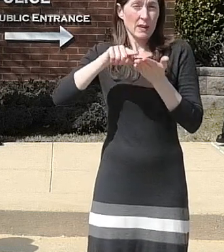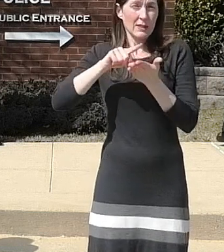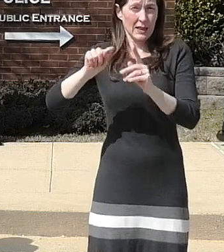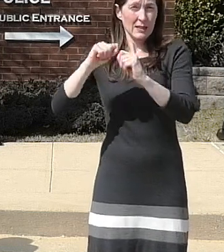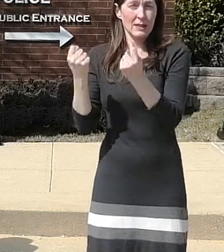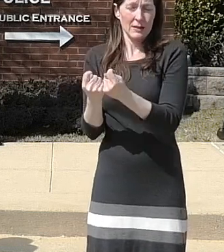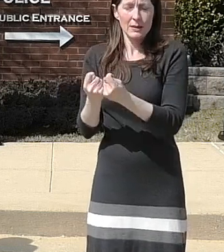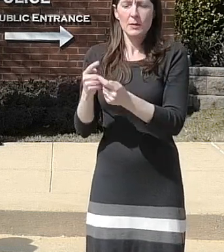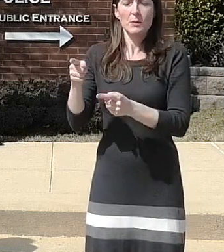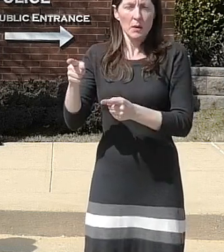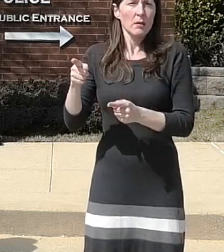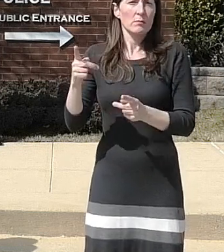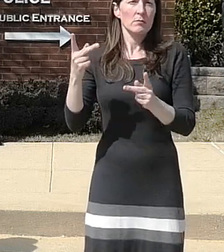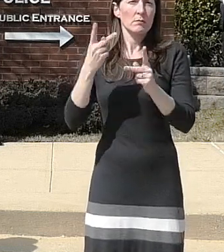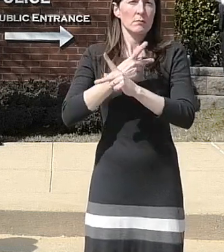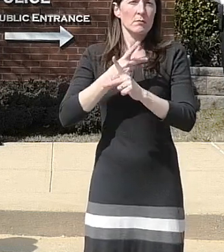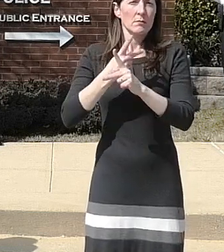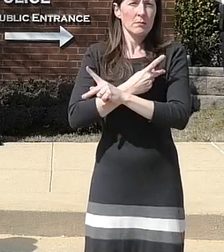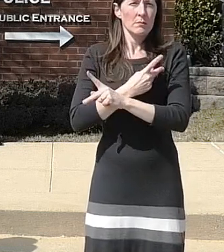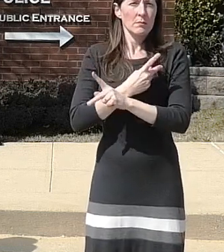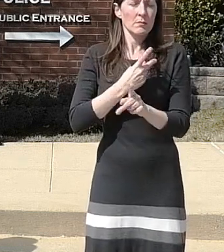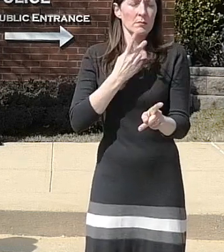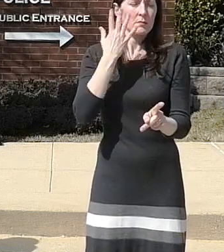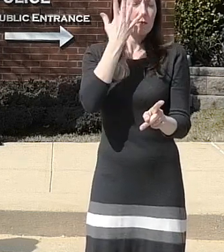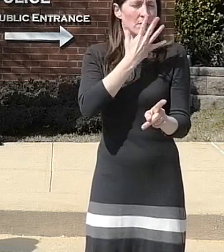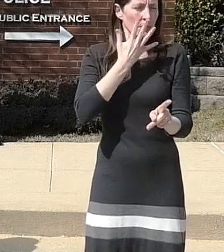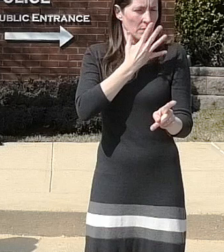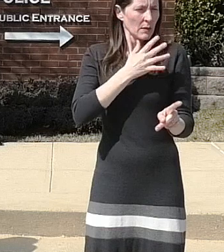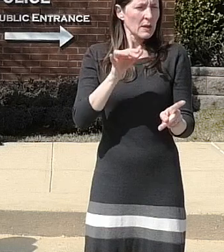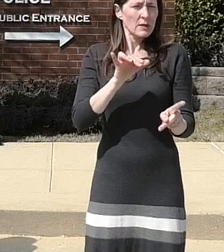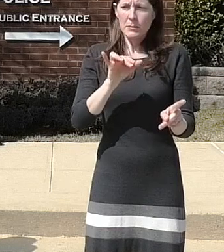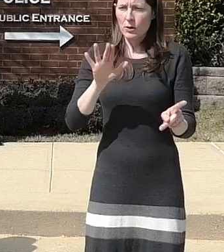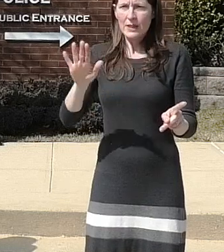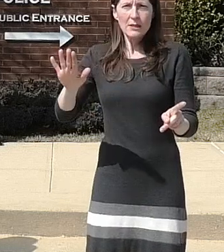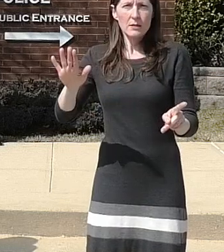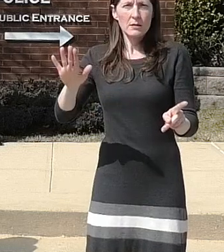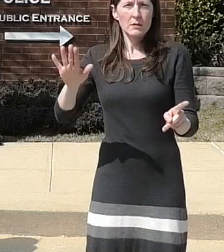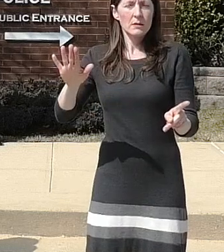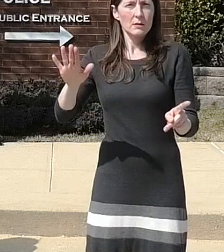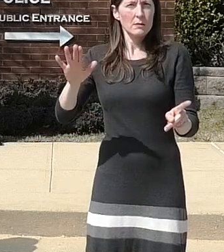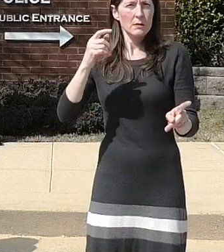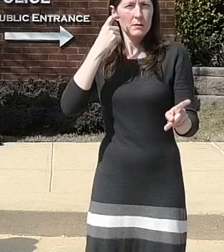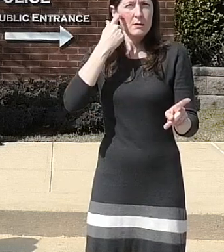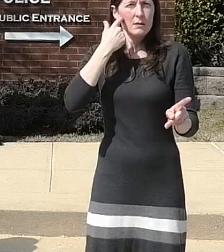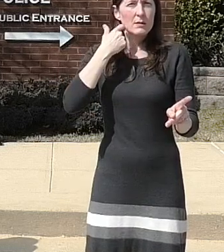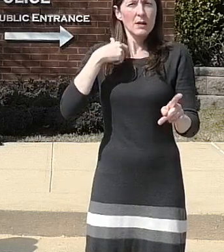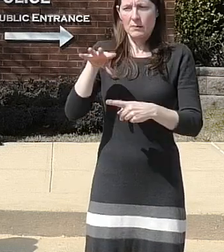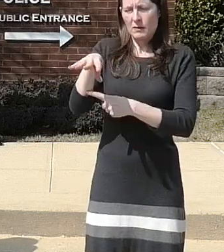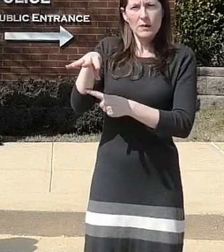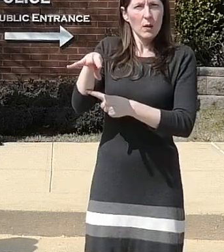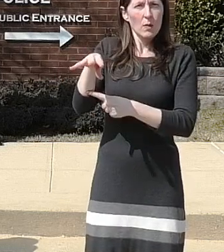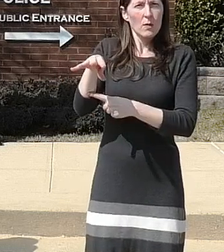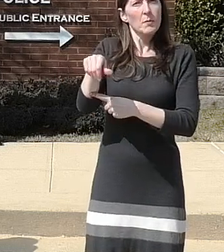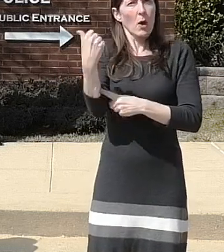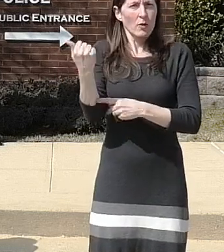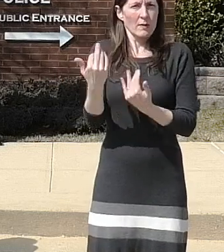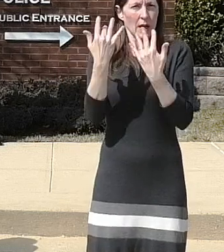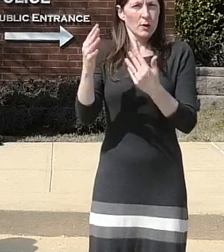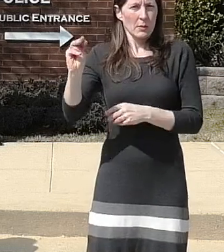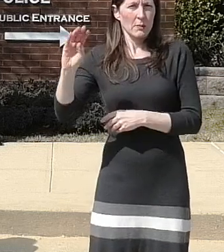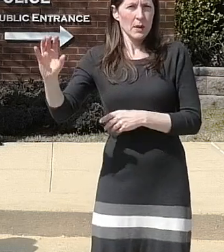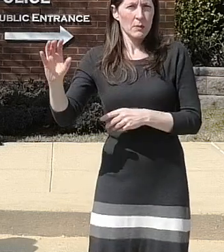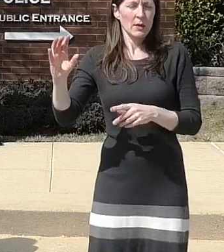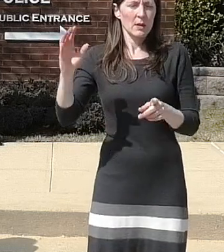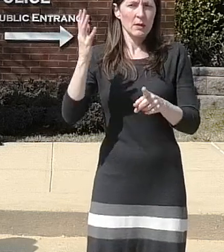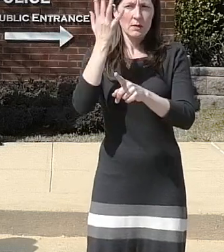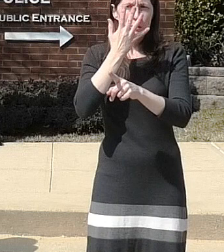this suspect looked strikingly similar to his suspect that he had in a fire in montgomery county which he can